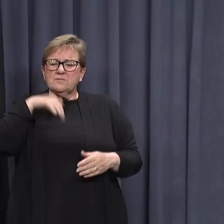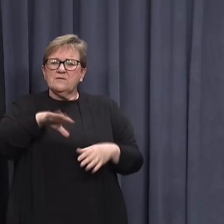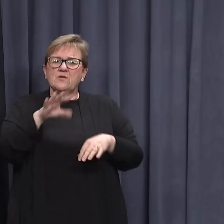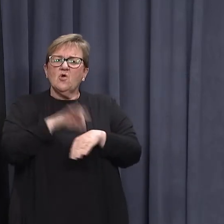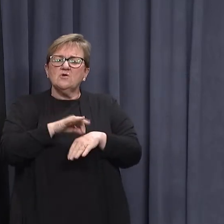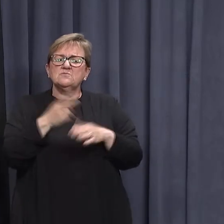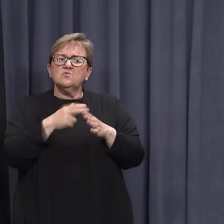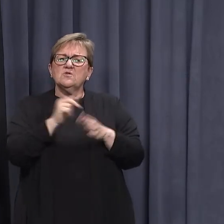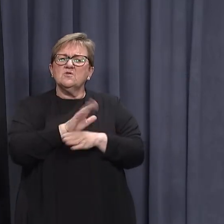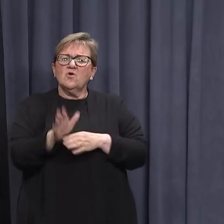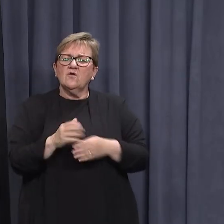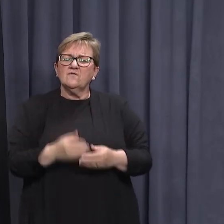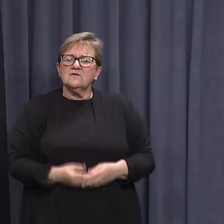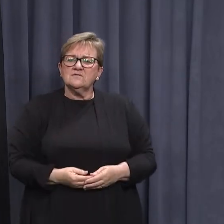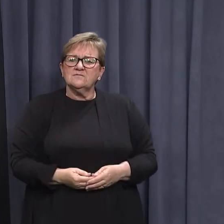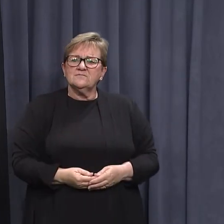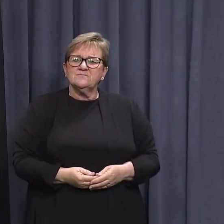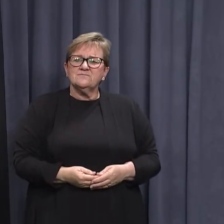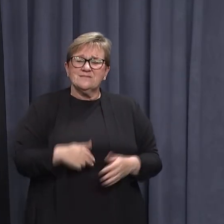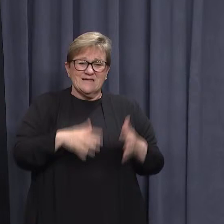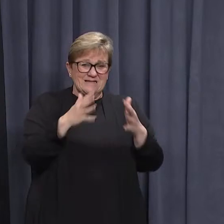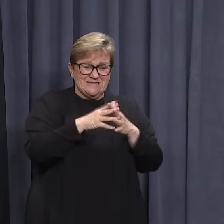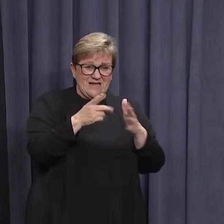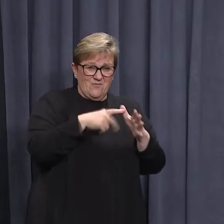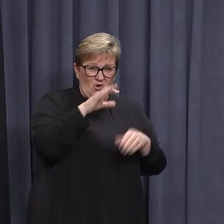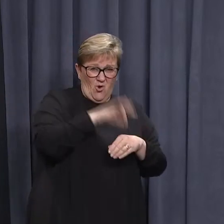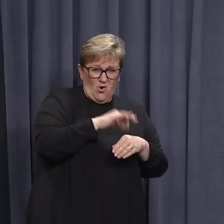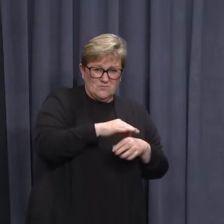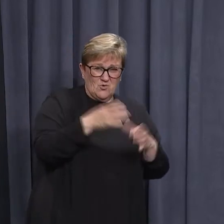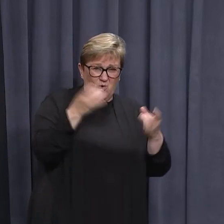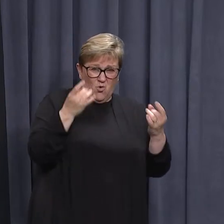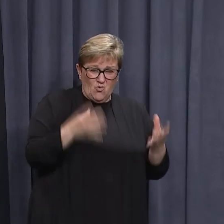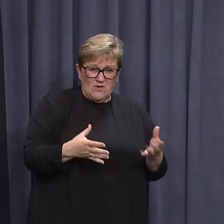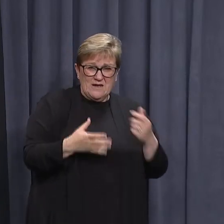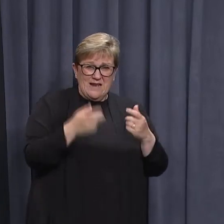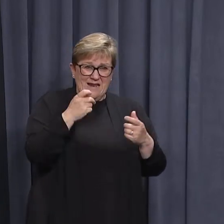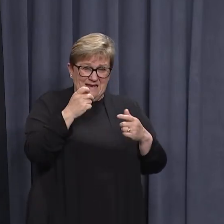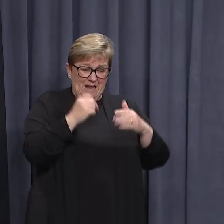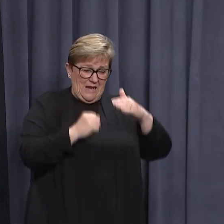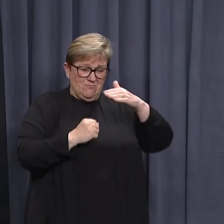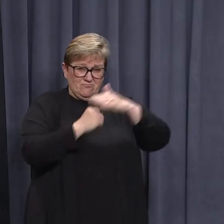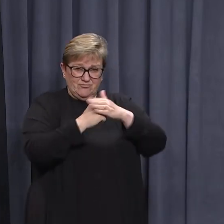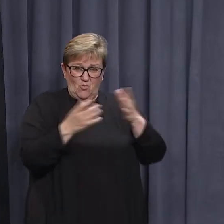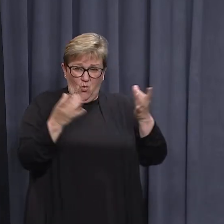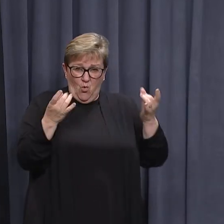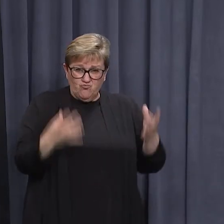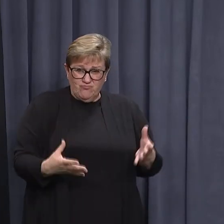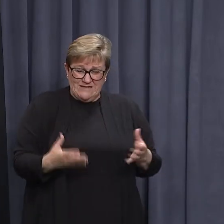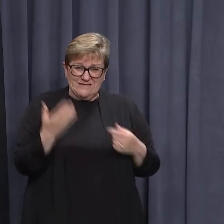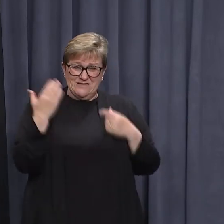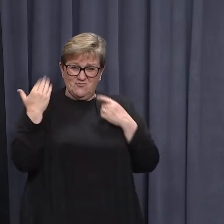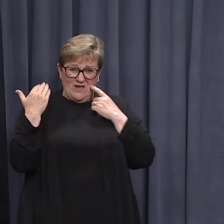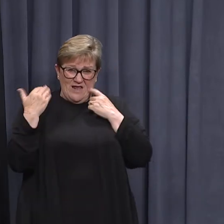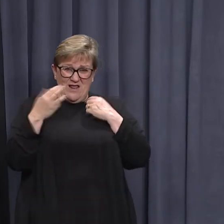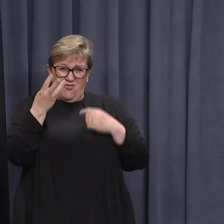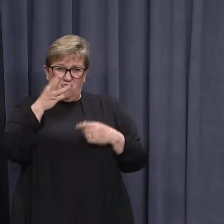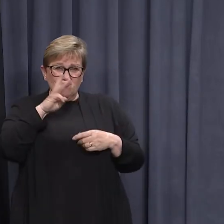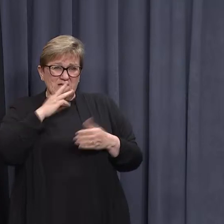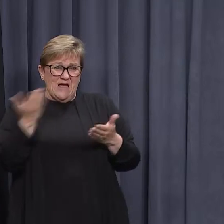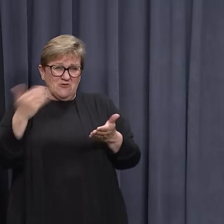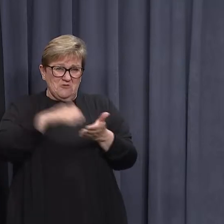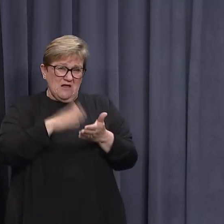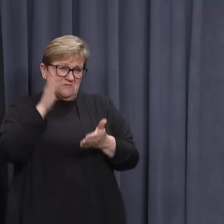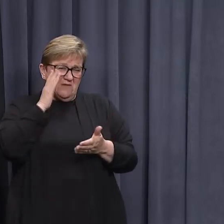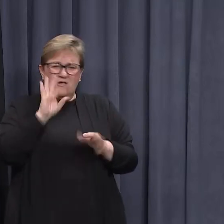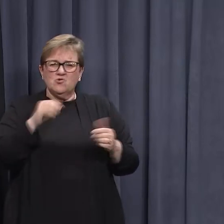hospital with COVID now. Given WA hospitals have already been at or close to capacity recently, 300 extra beds